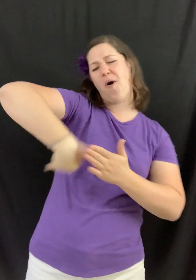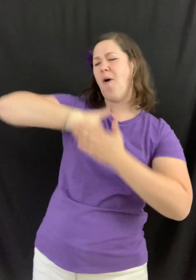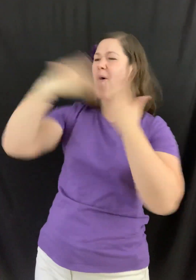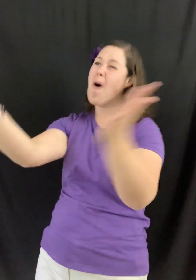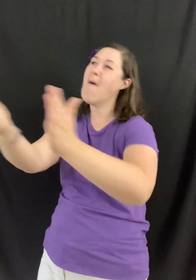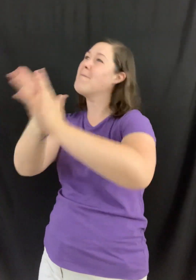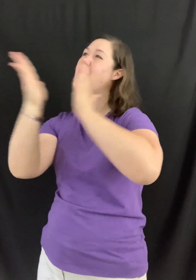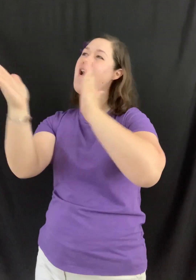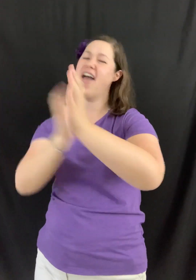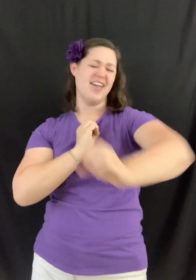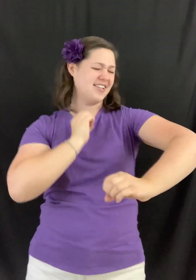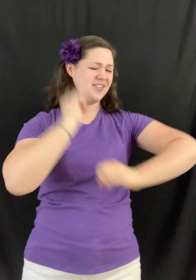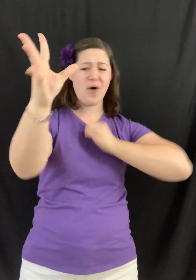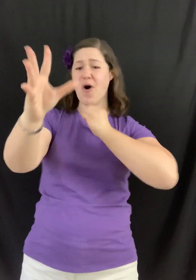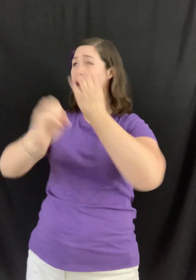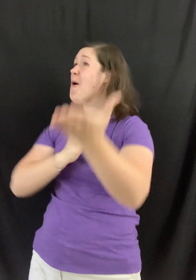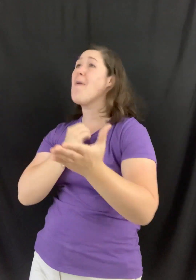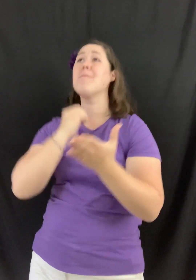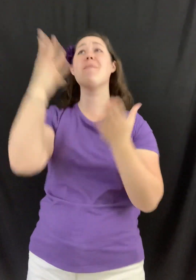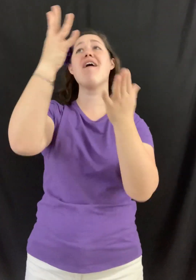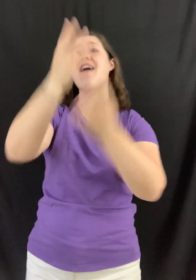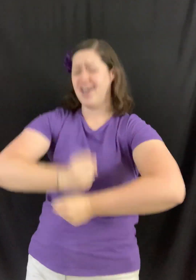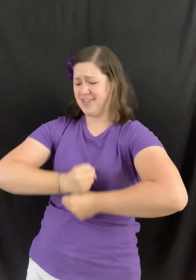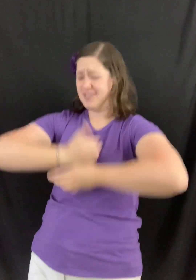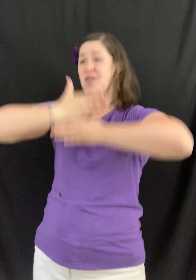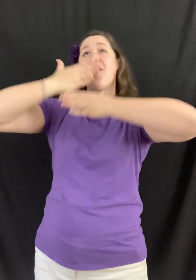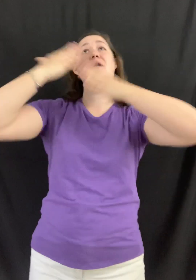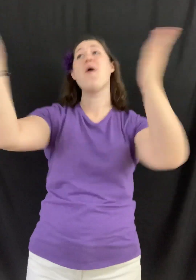Always, always and